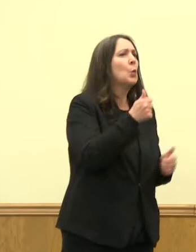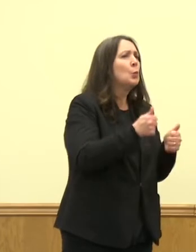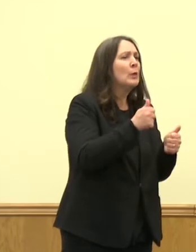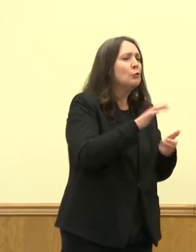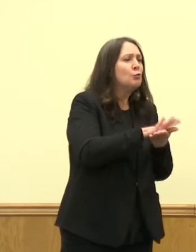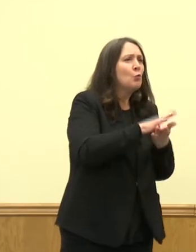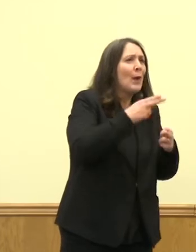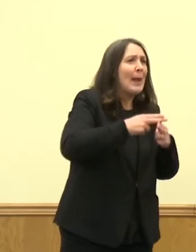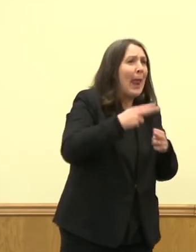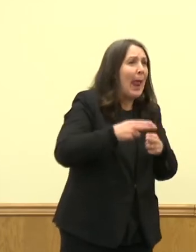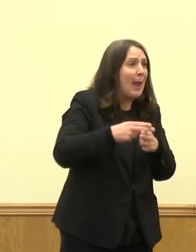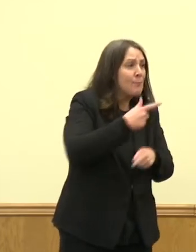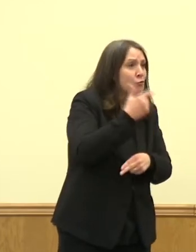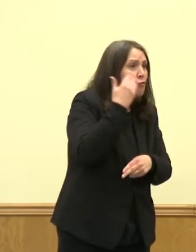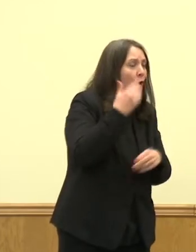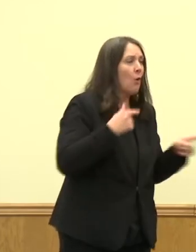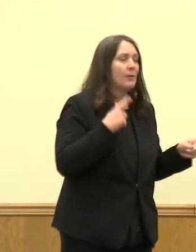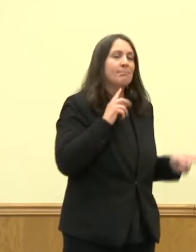I do not.